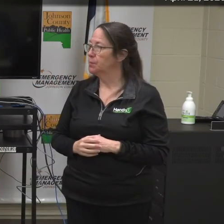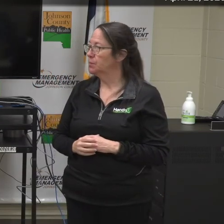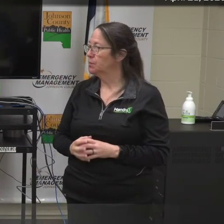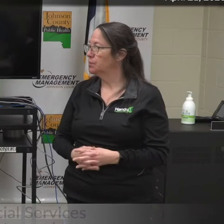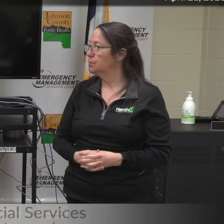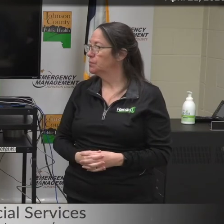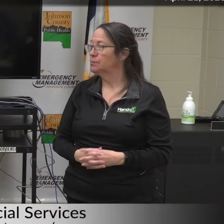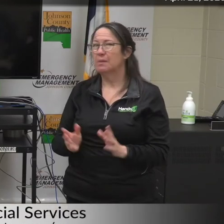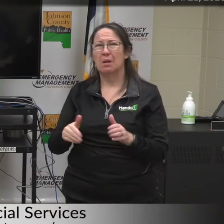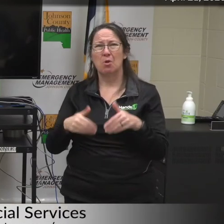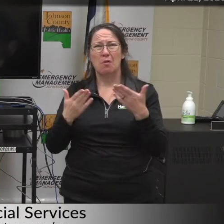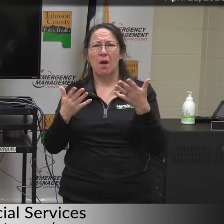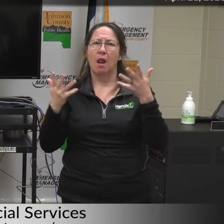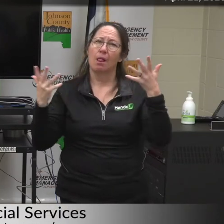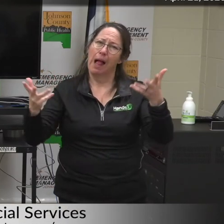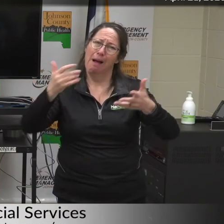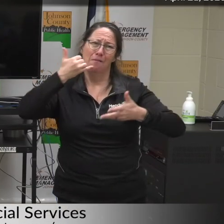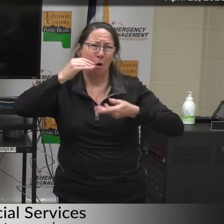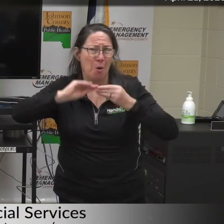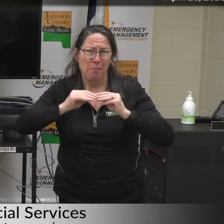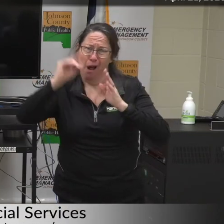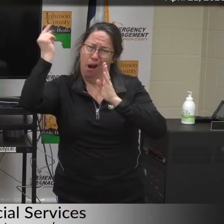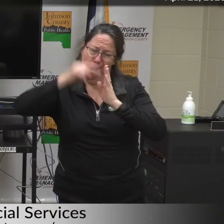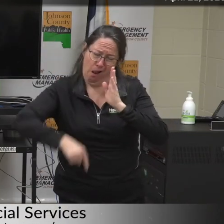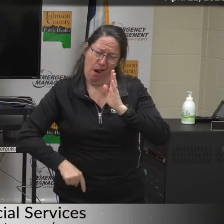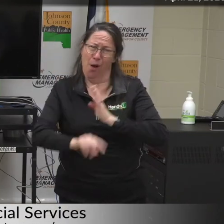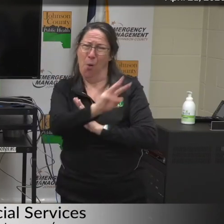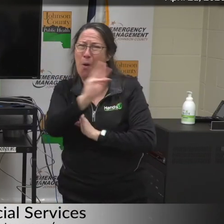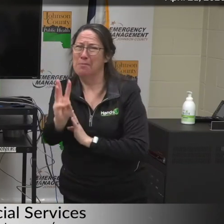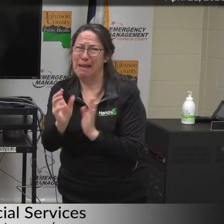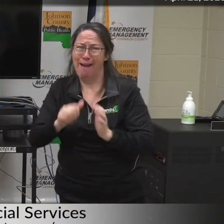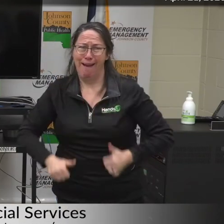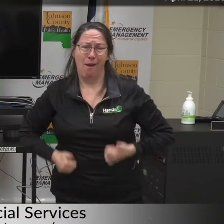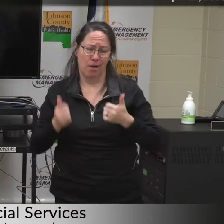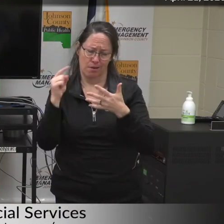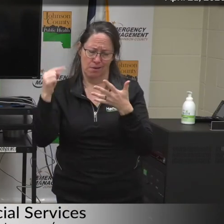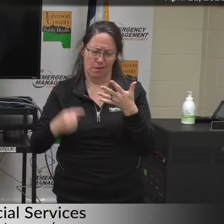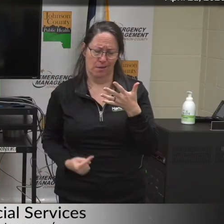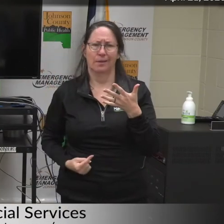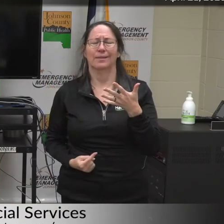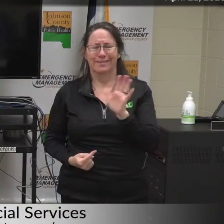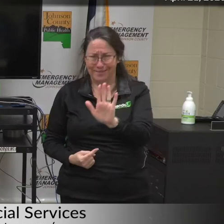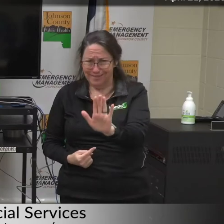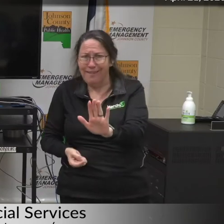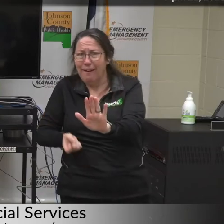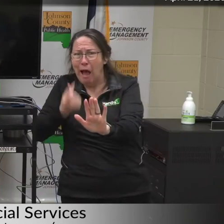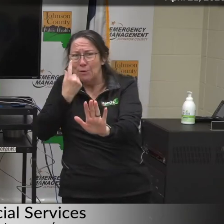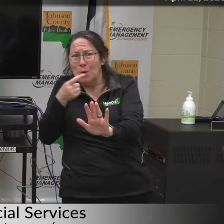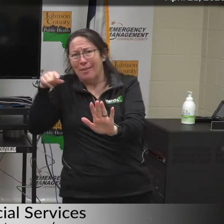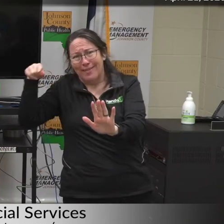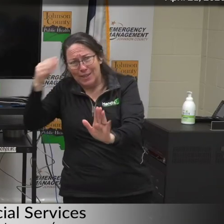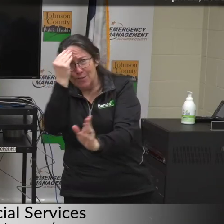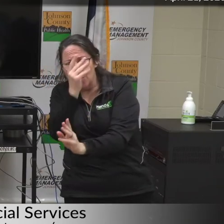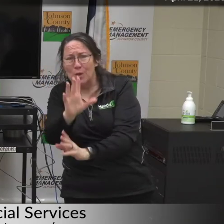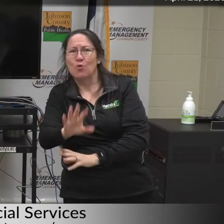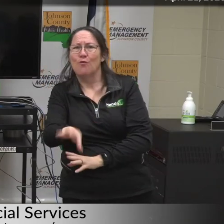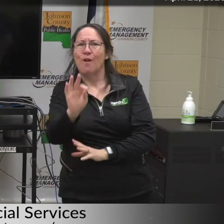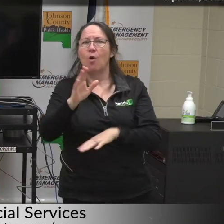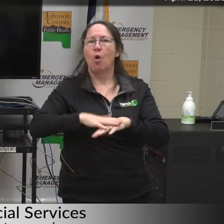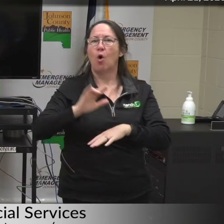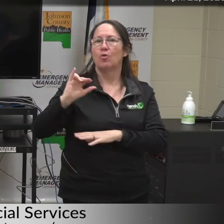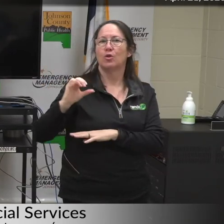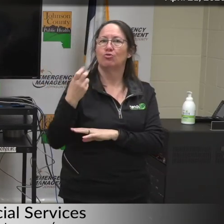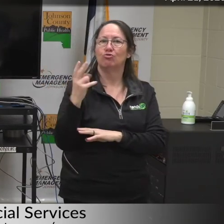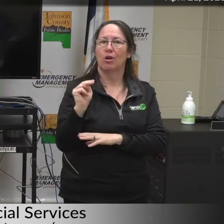I've provided a lot of numbers and a lot of websites here, so rest assured that this is all posted and available on the